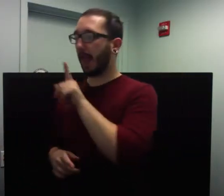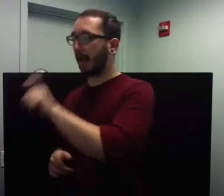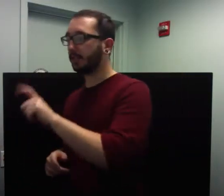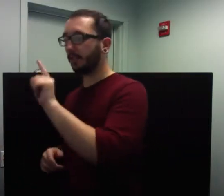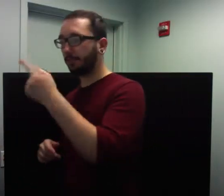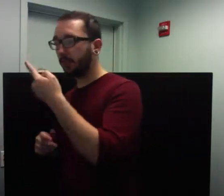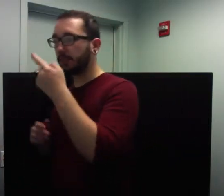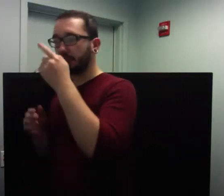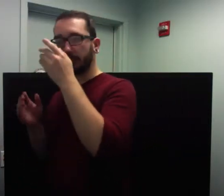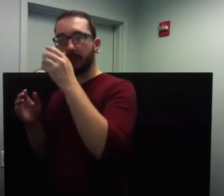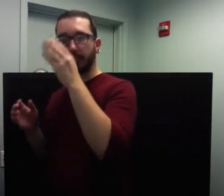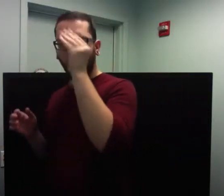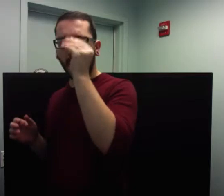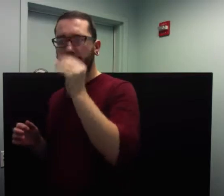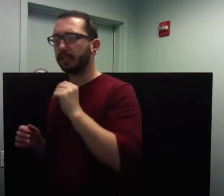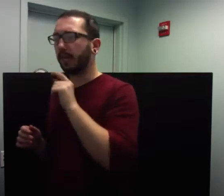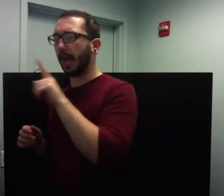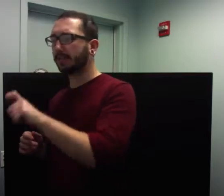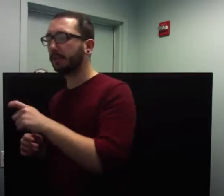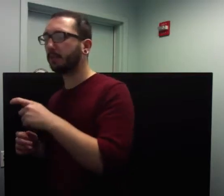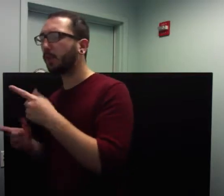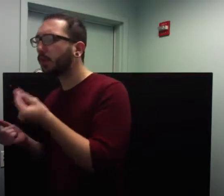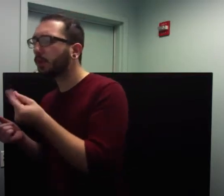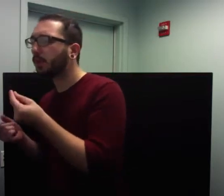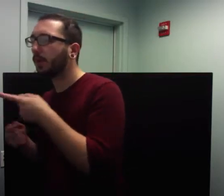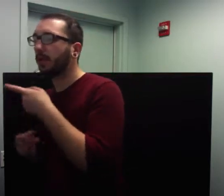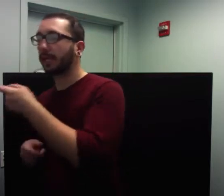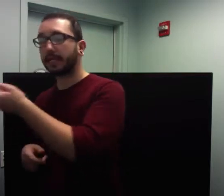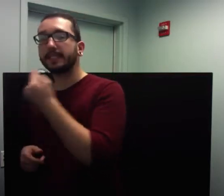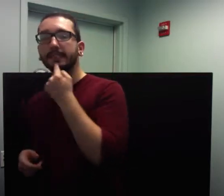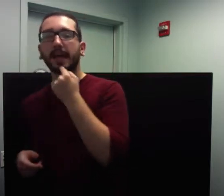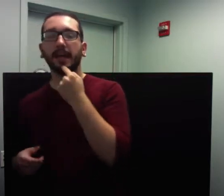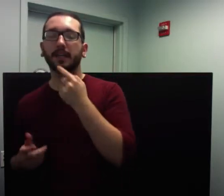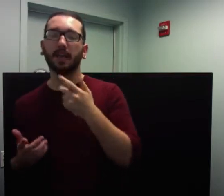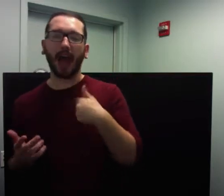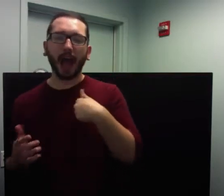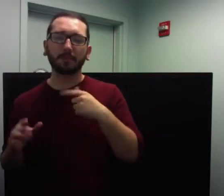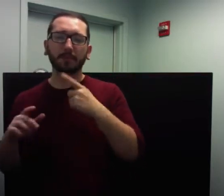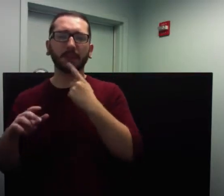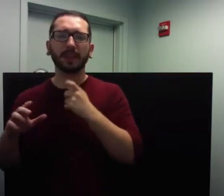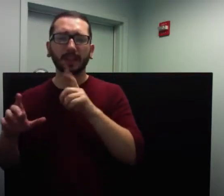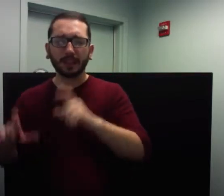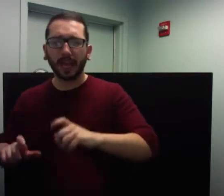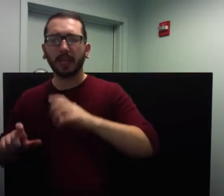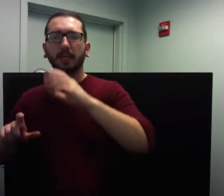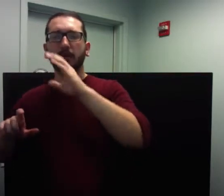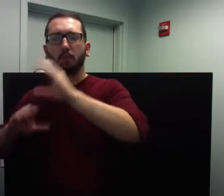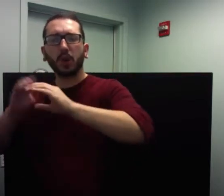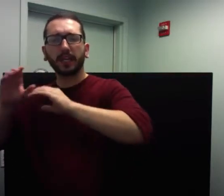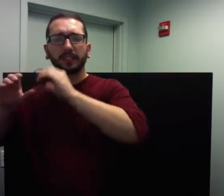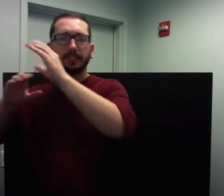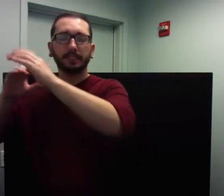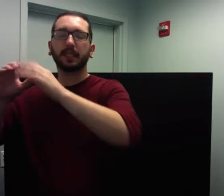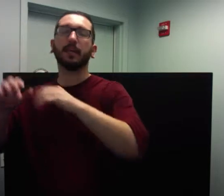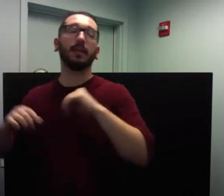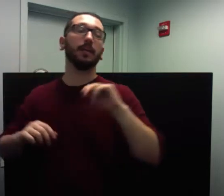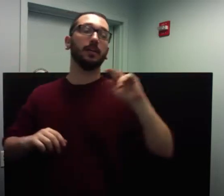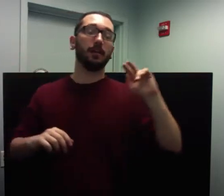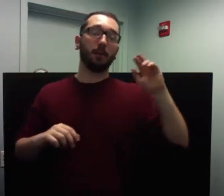up, he responded, I'm laying bricks. The little boy approached the second brick mason and asked him, What